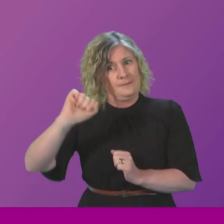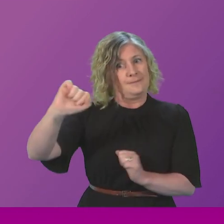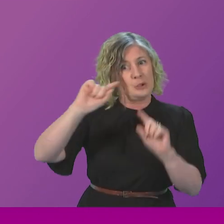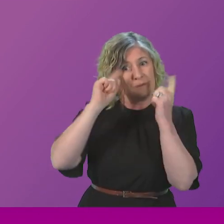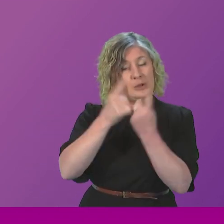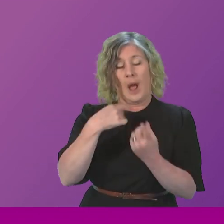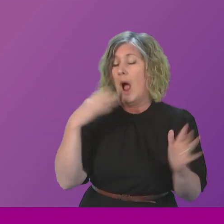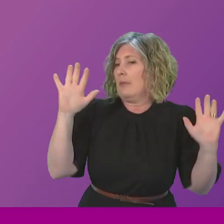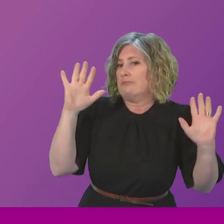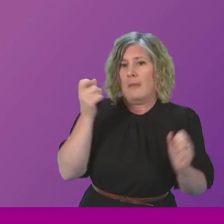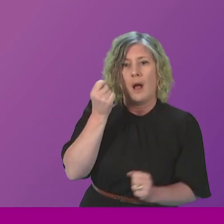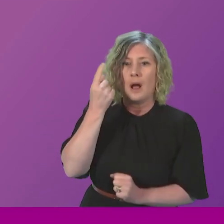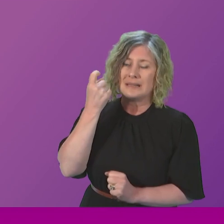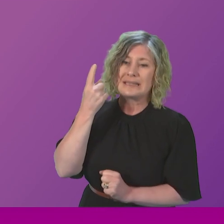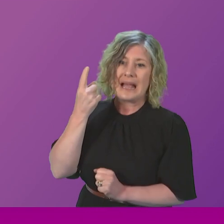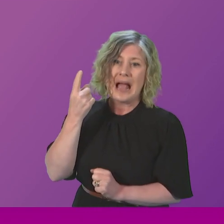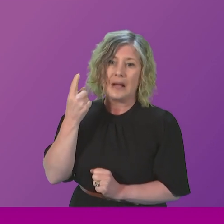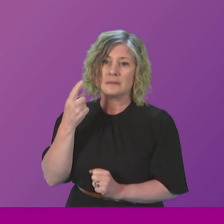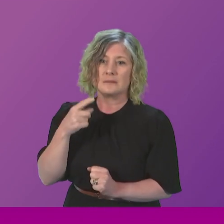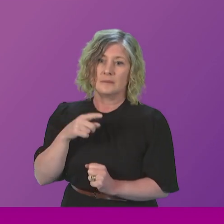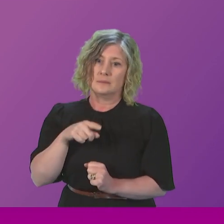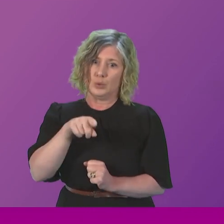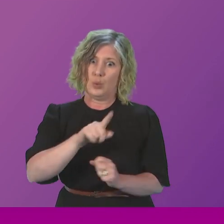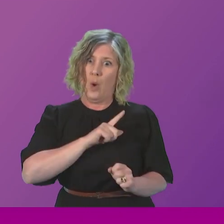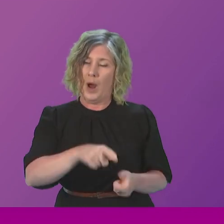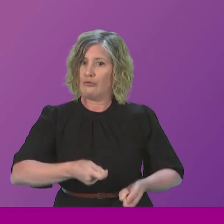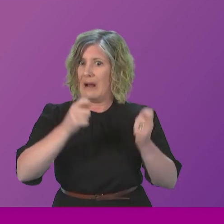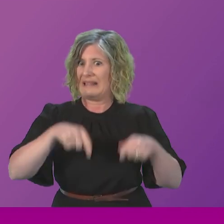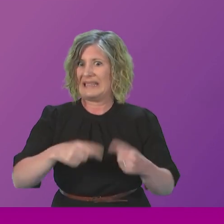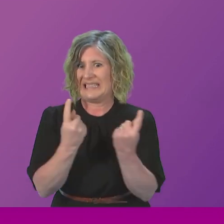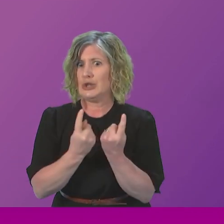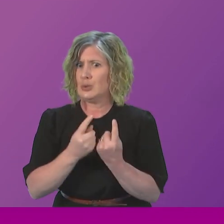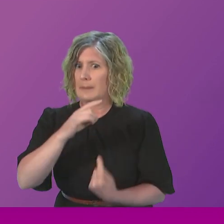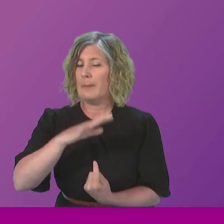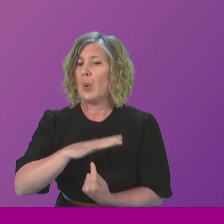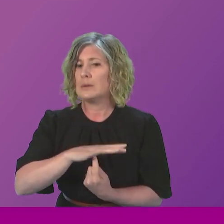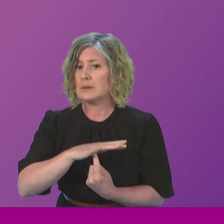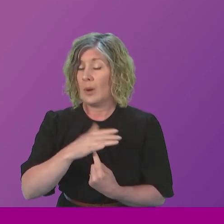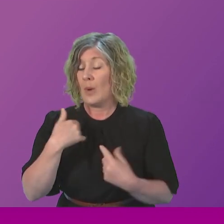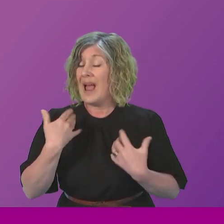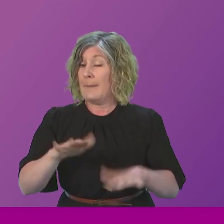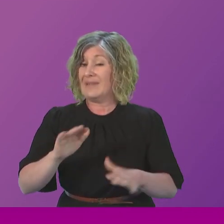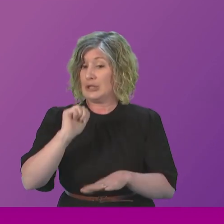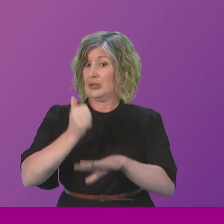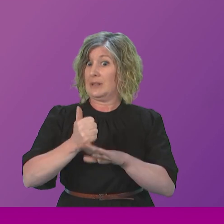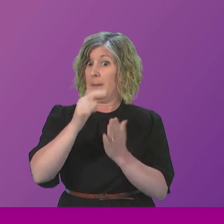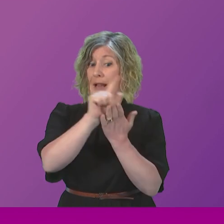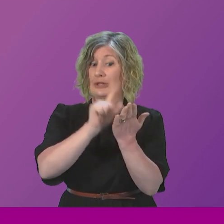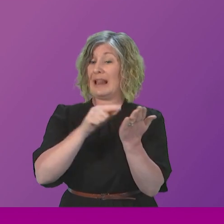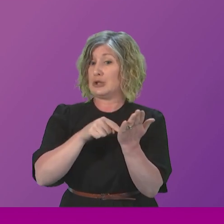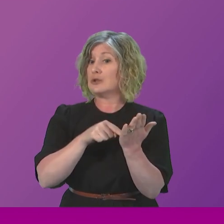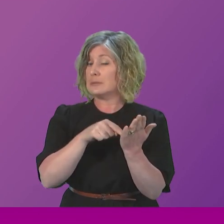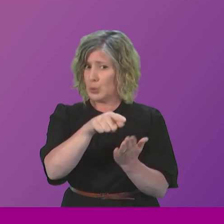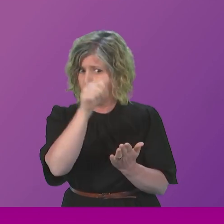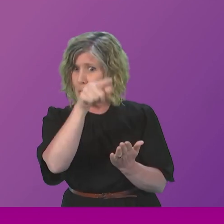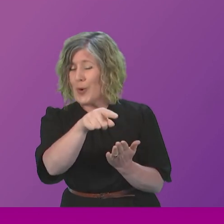but I can completely understand why Mark Ruskell does of course raise this important issue. We have introduced legislation as Mark Ruskell knows only too